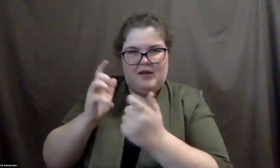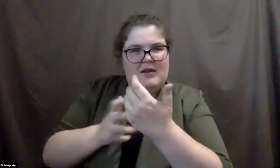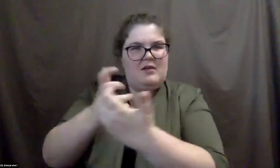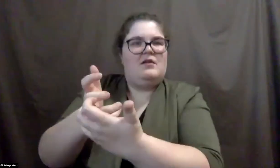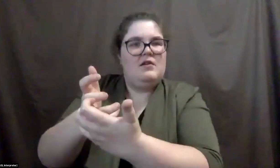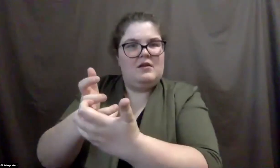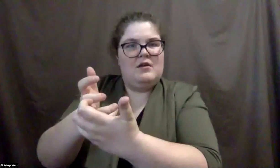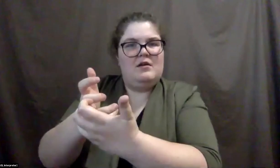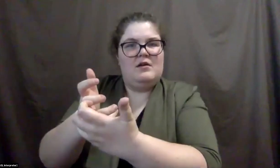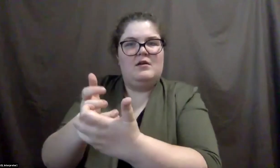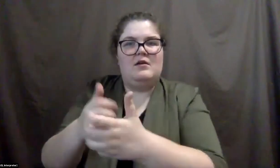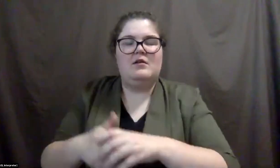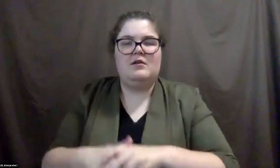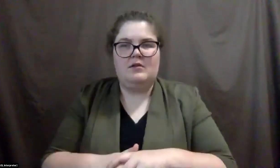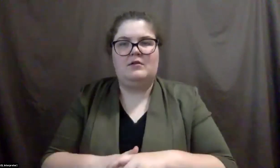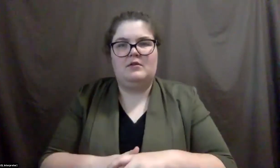piece.